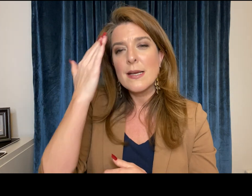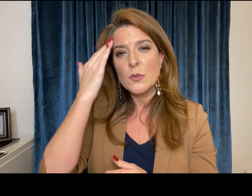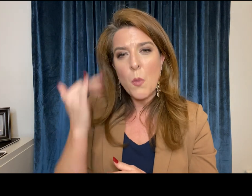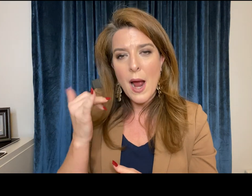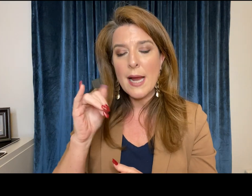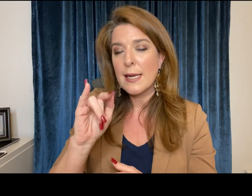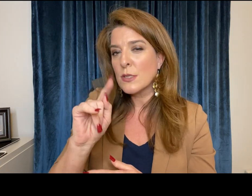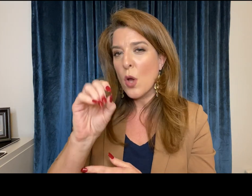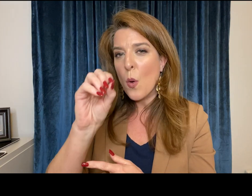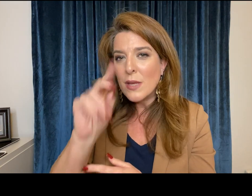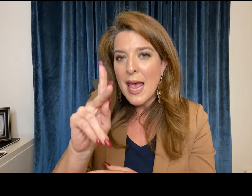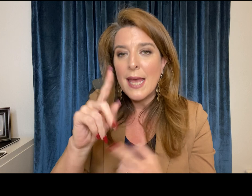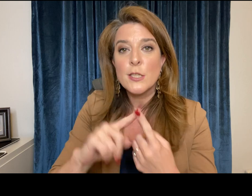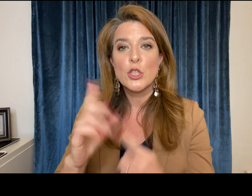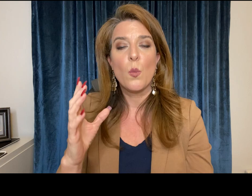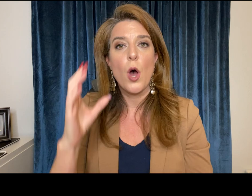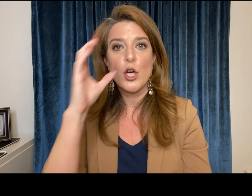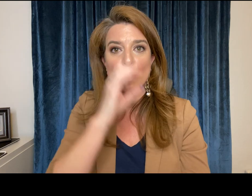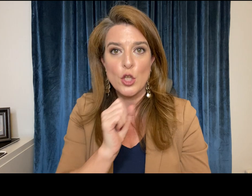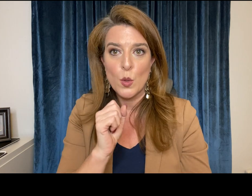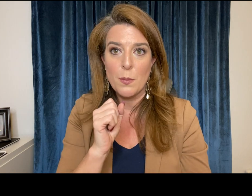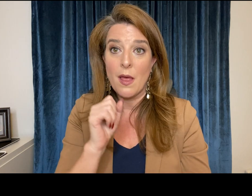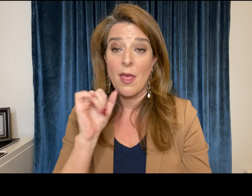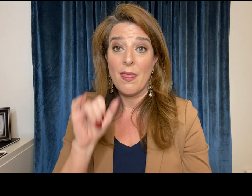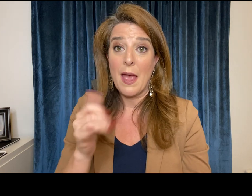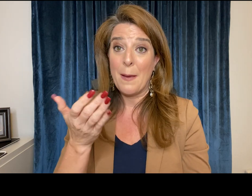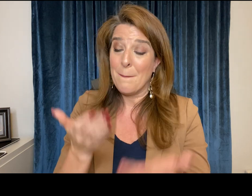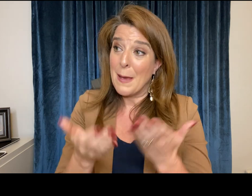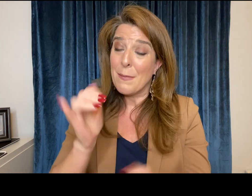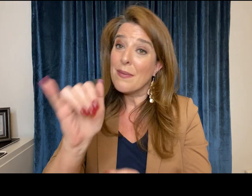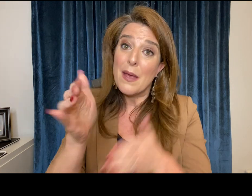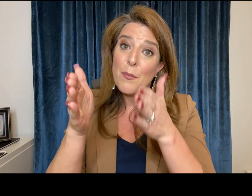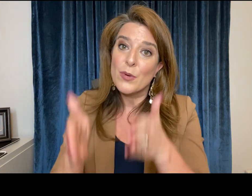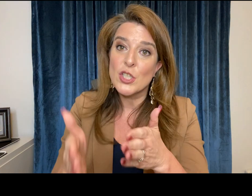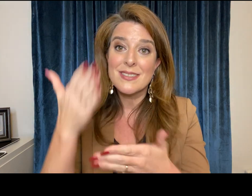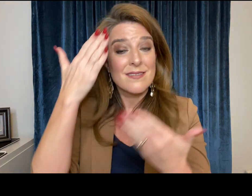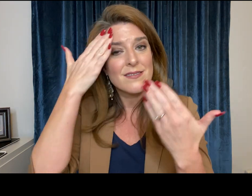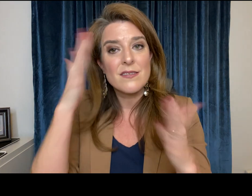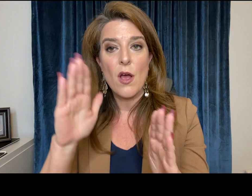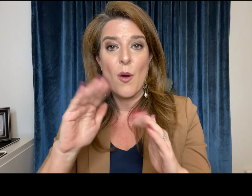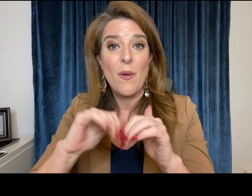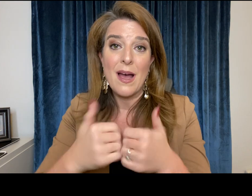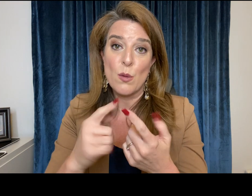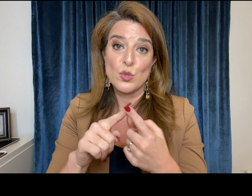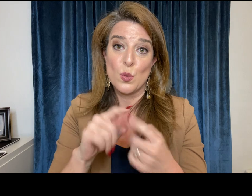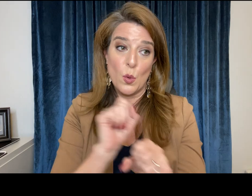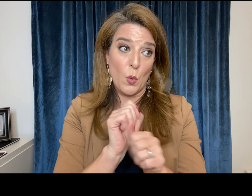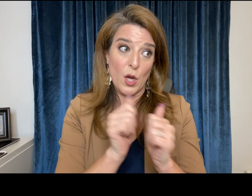that's why it's okay to assume that possibly someone does not know how